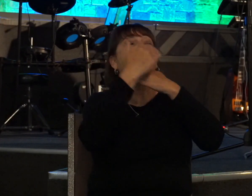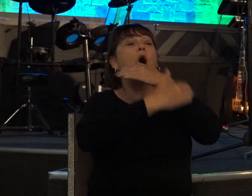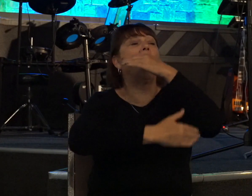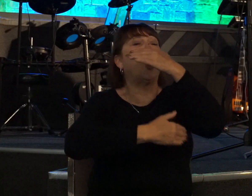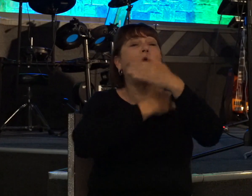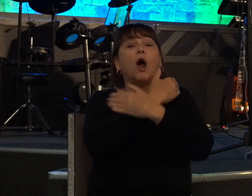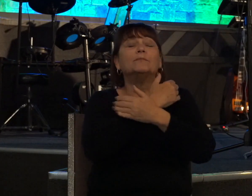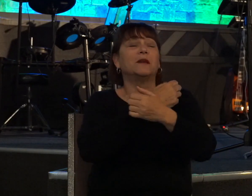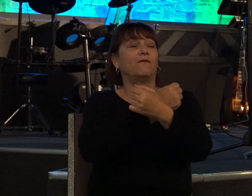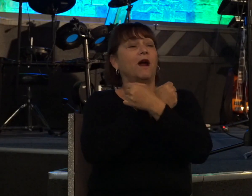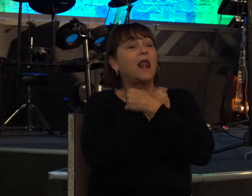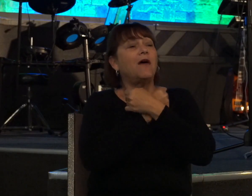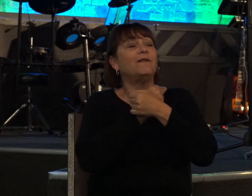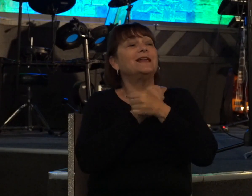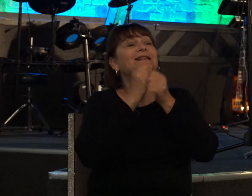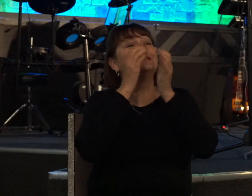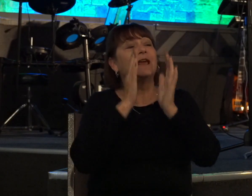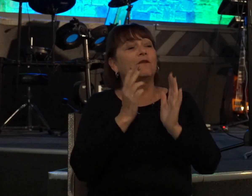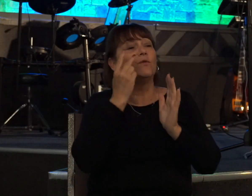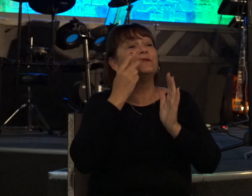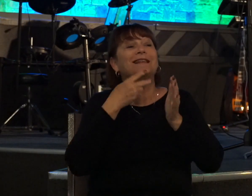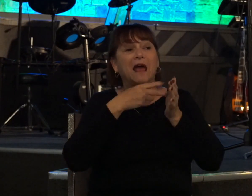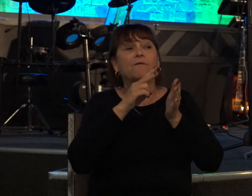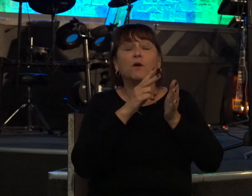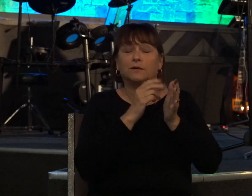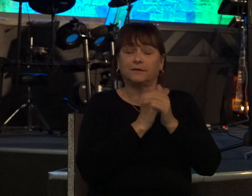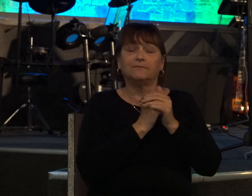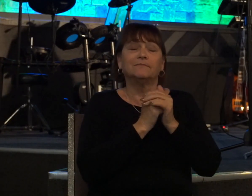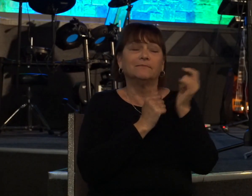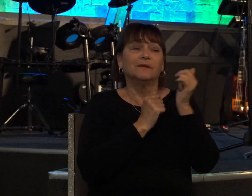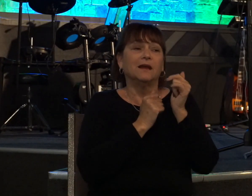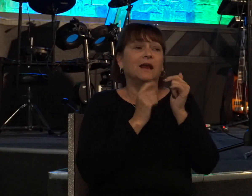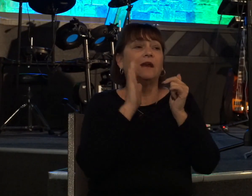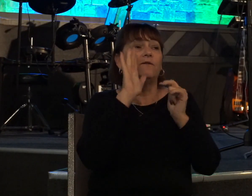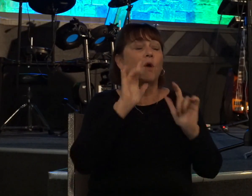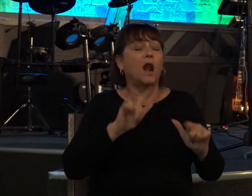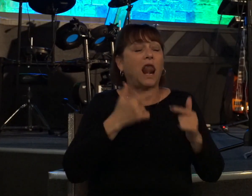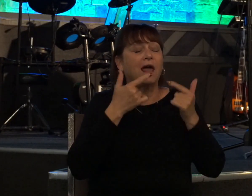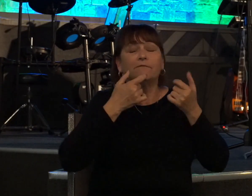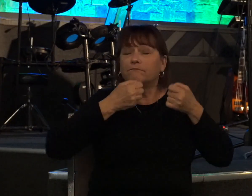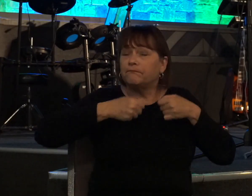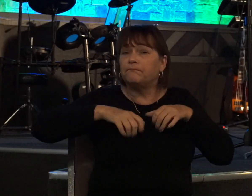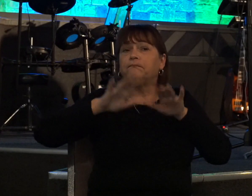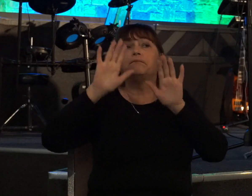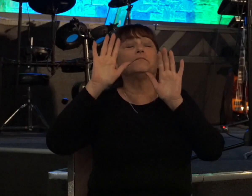we're going to see a verse there and if you've given your life to jesus christ you will see them when you get there